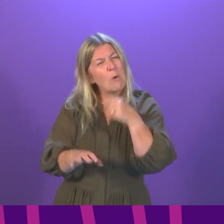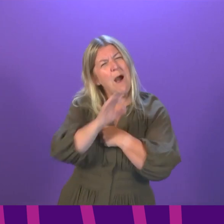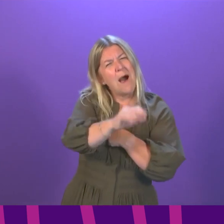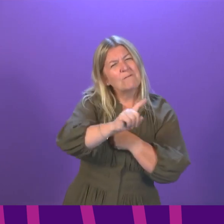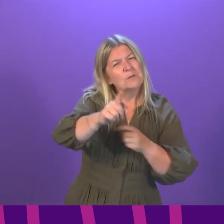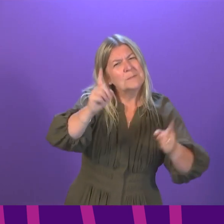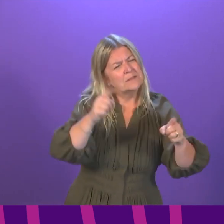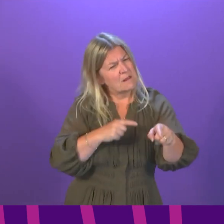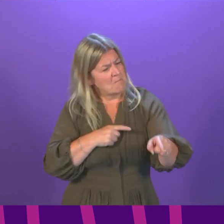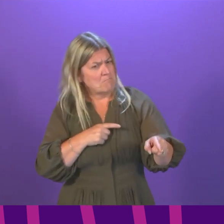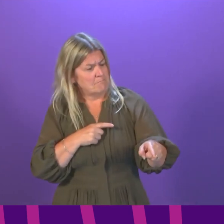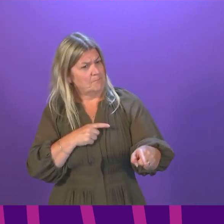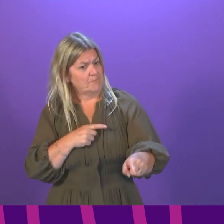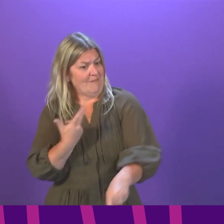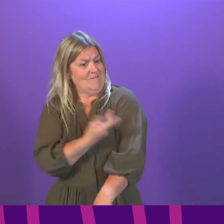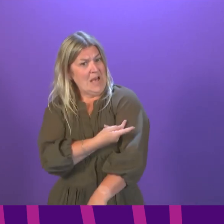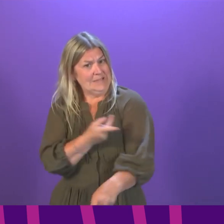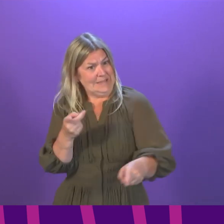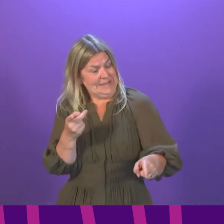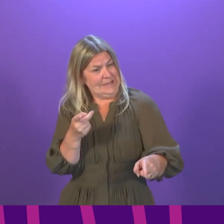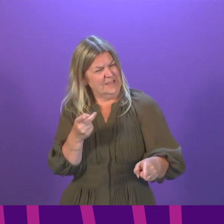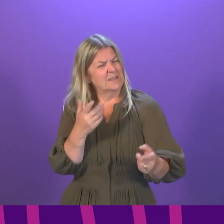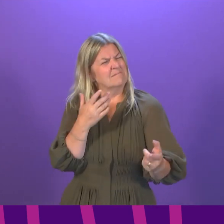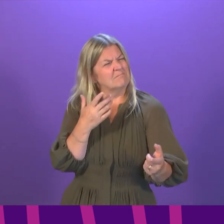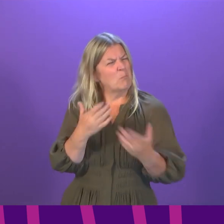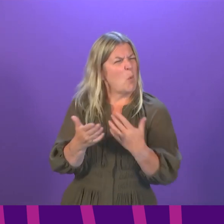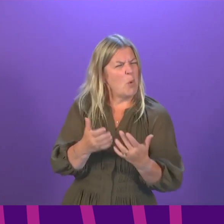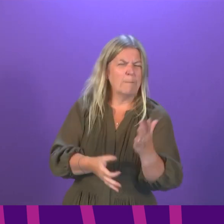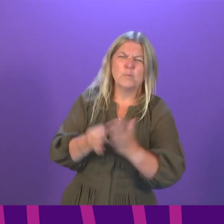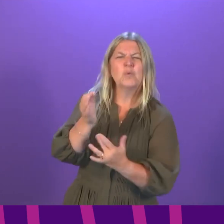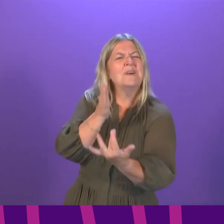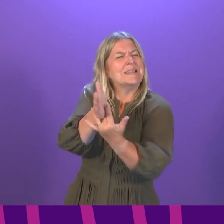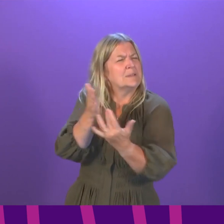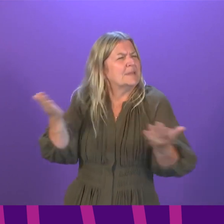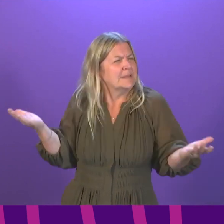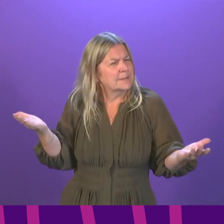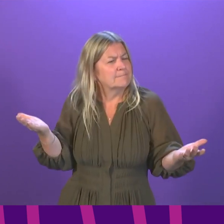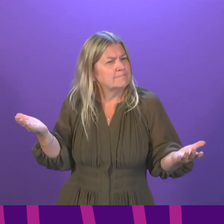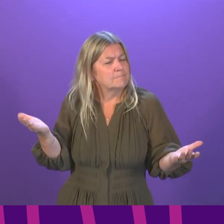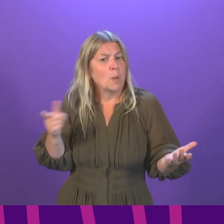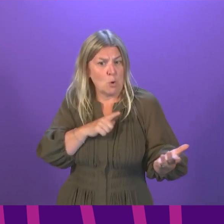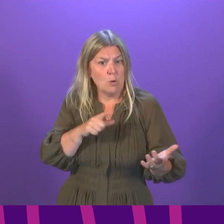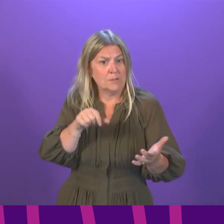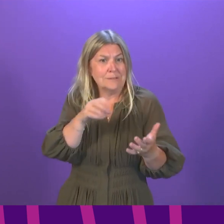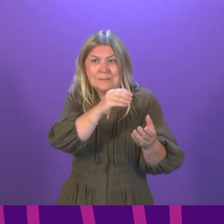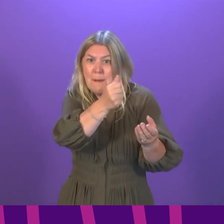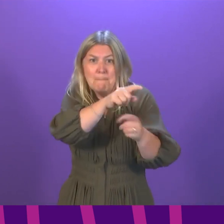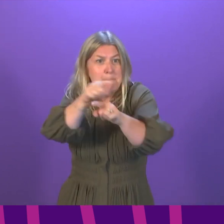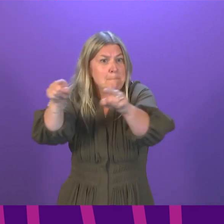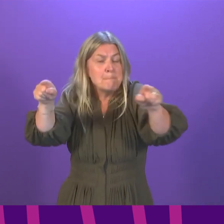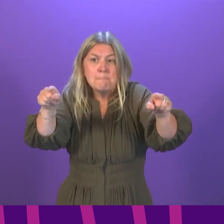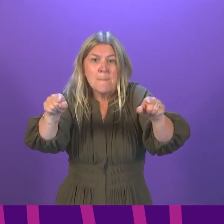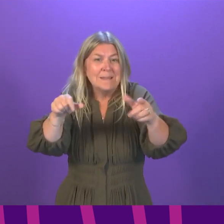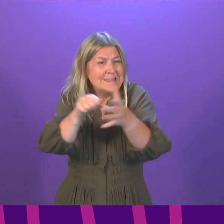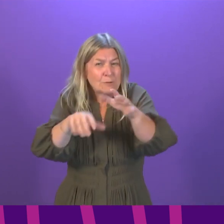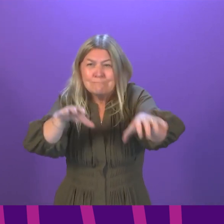to make vaccinations more accessible for those in need of a dose? For the hardest to reach, we need to take vaccination centres to the people,